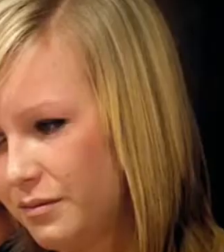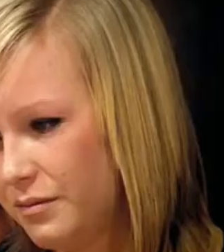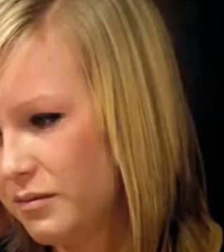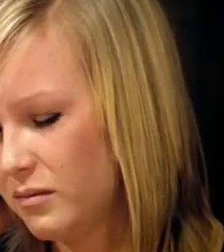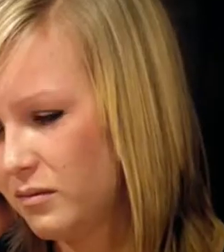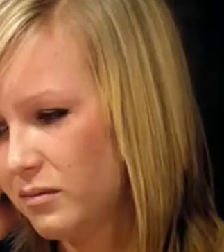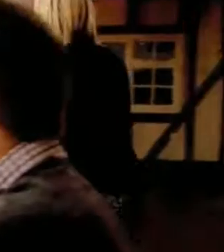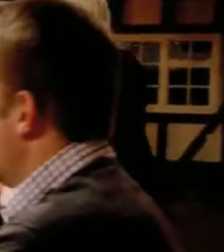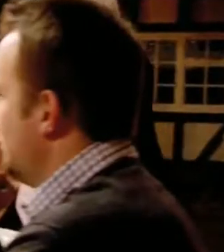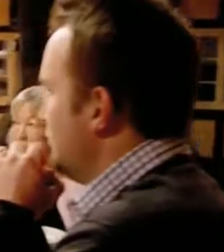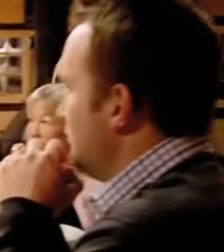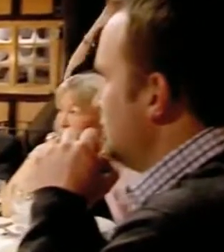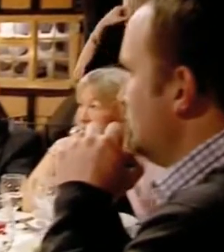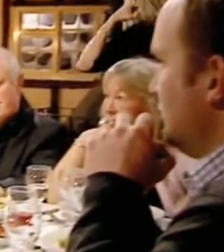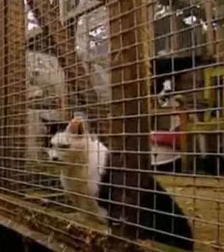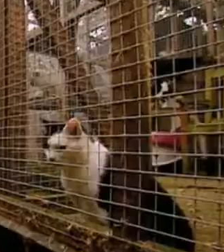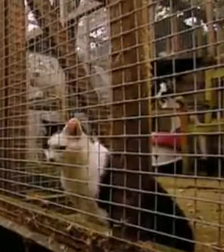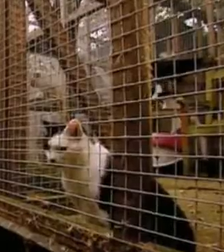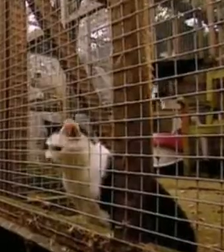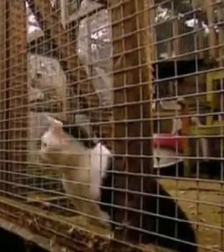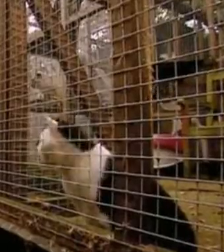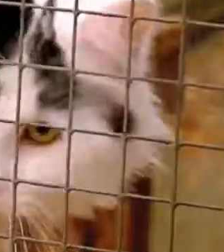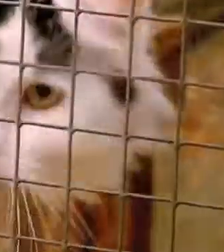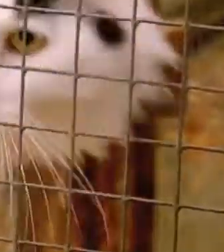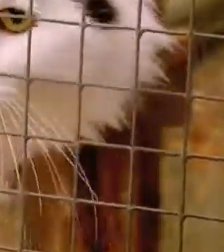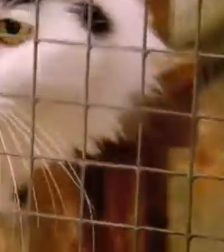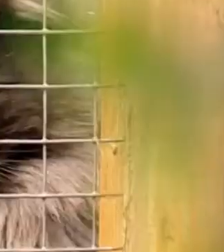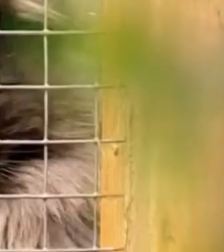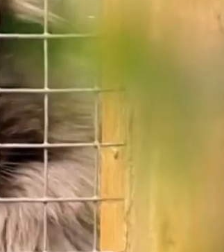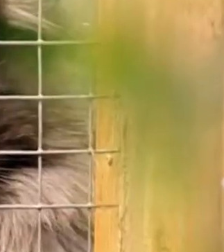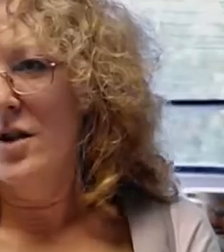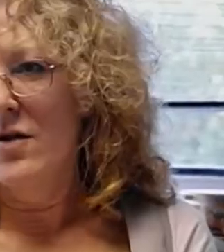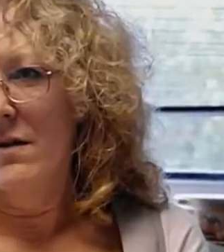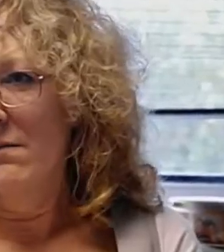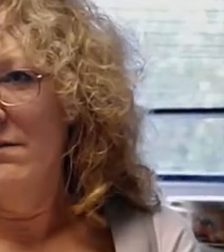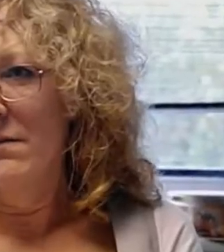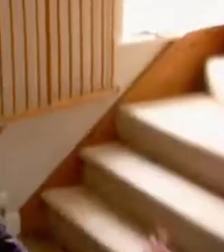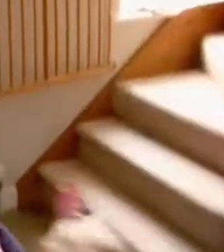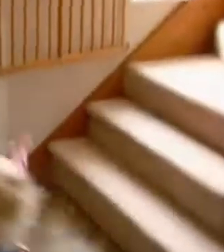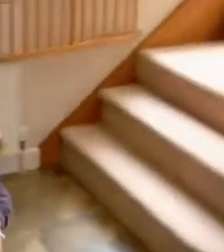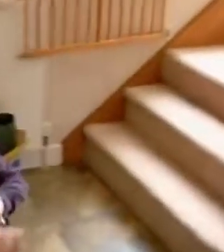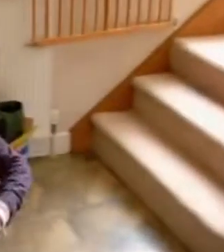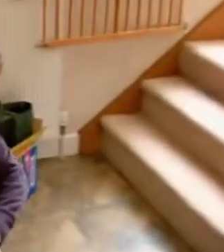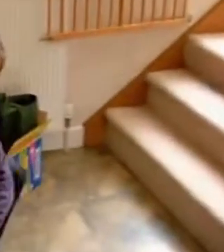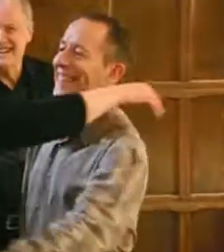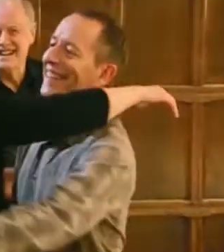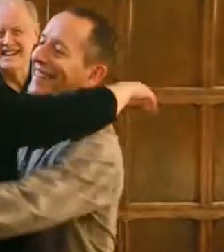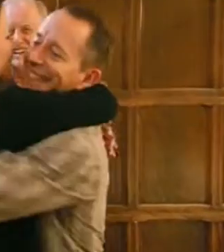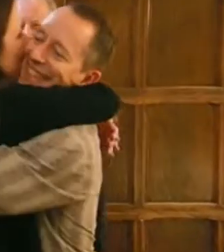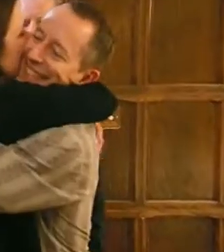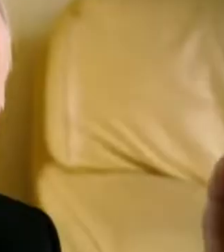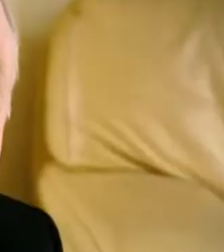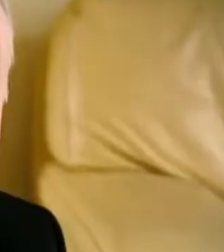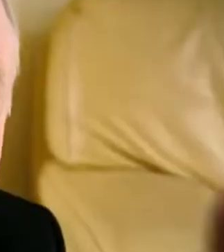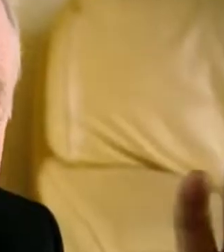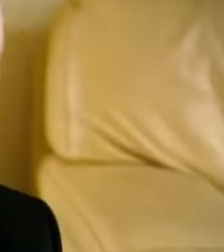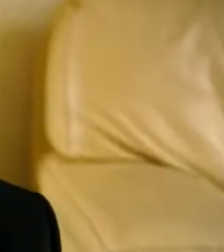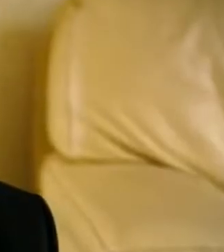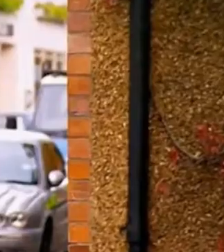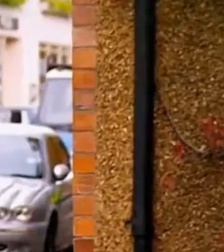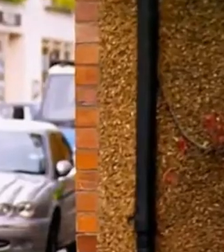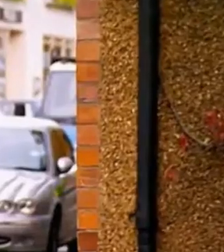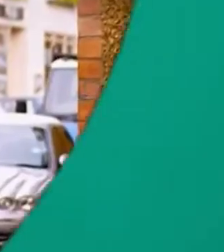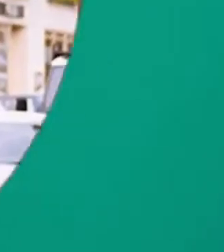out of it. ...cut someone out... ...or even give it all away. I don't really do children. If you don't make that decision, who